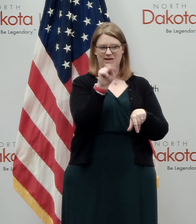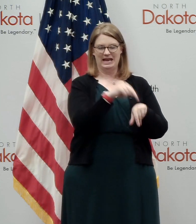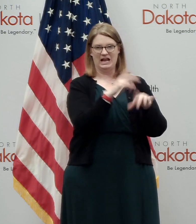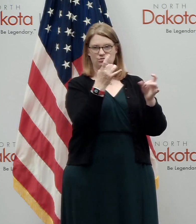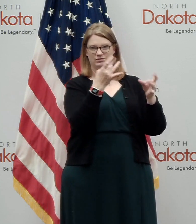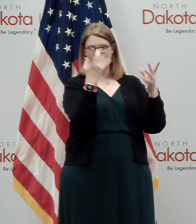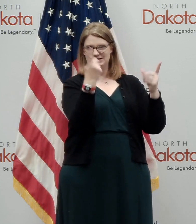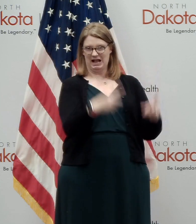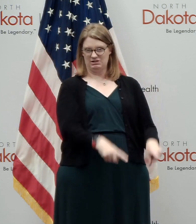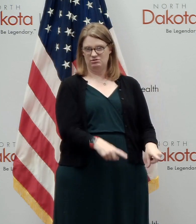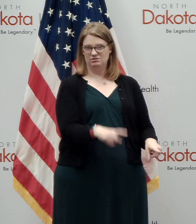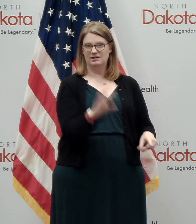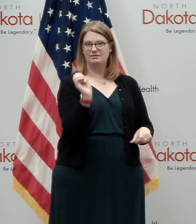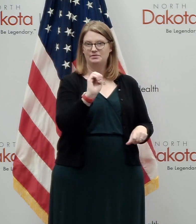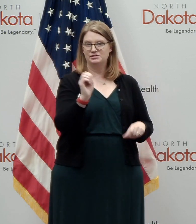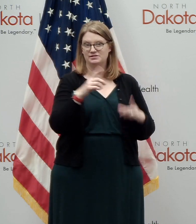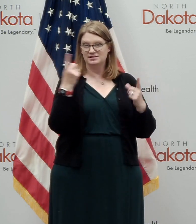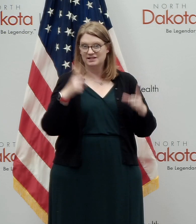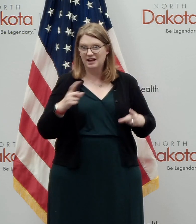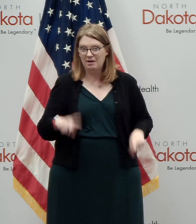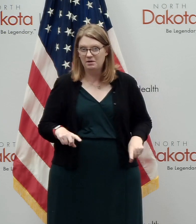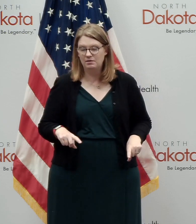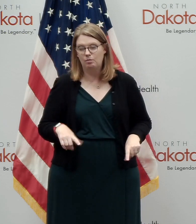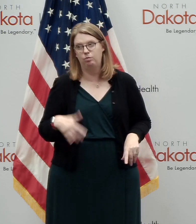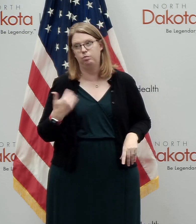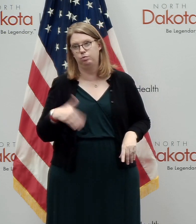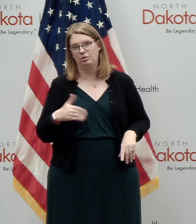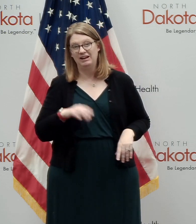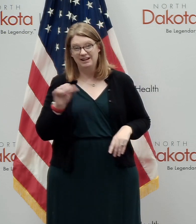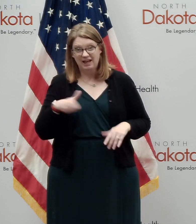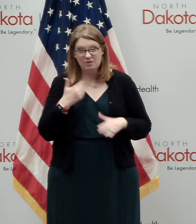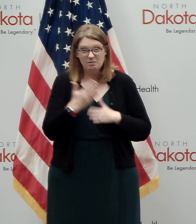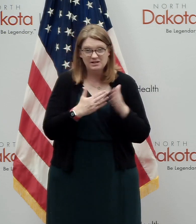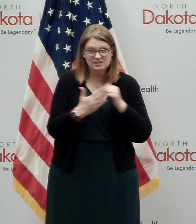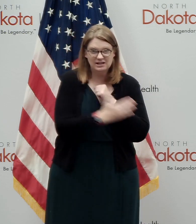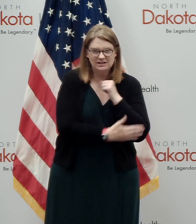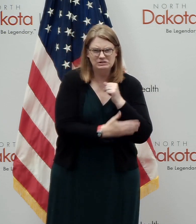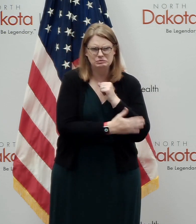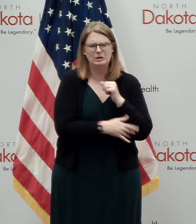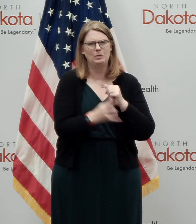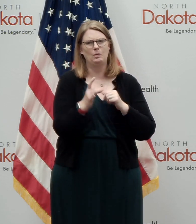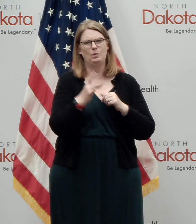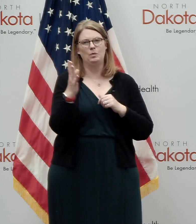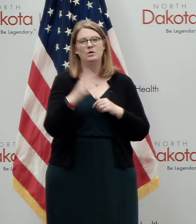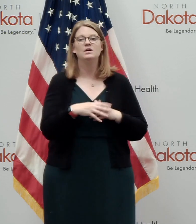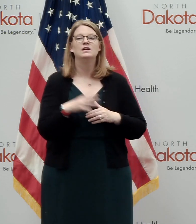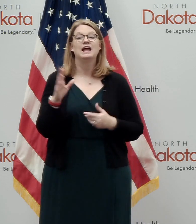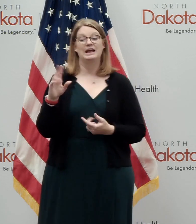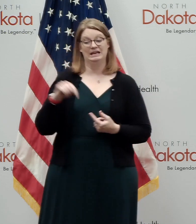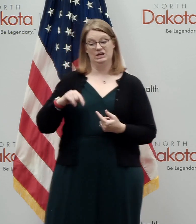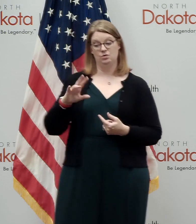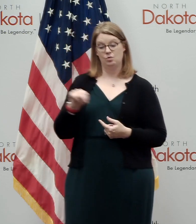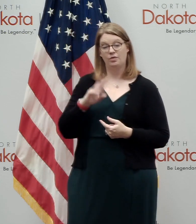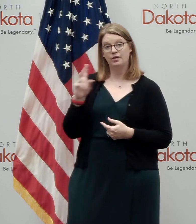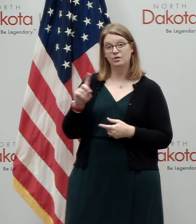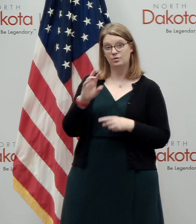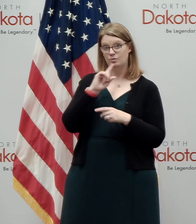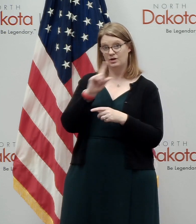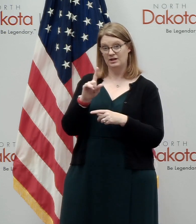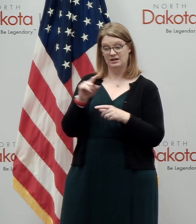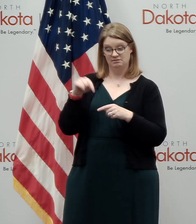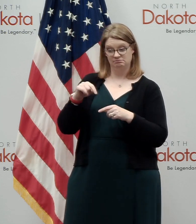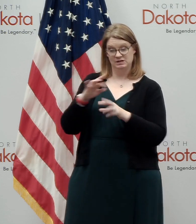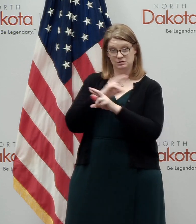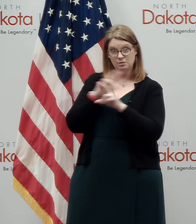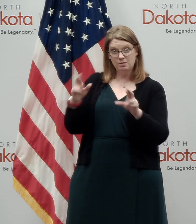can occur as we're seeing in other parts of the country. Uh, so North Dakotans knowing, know from experience that taking steps prepared ahead of time can